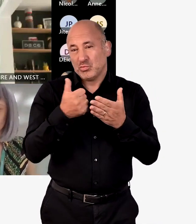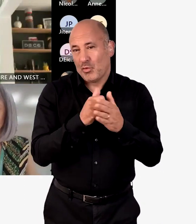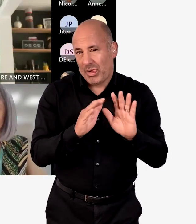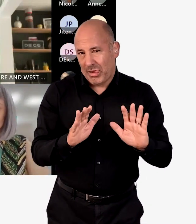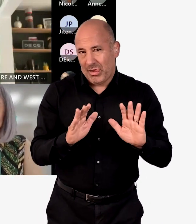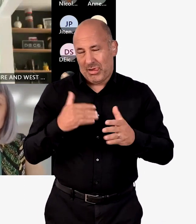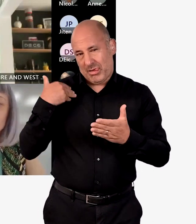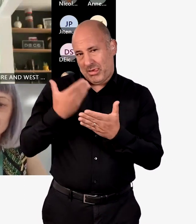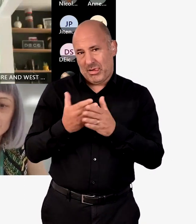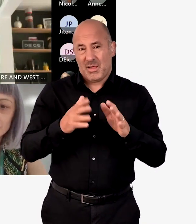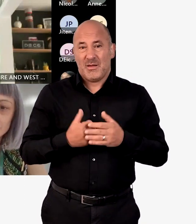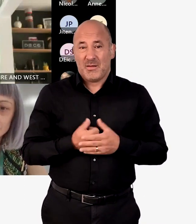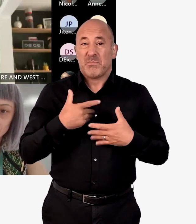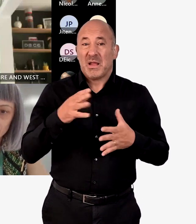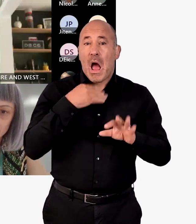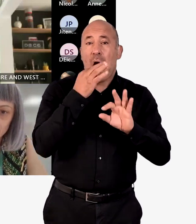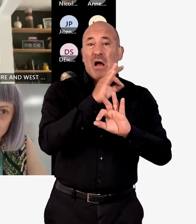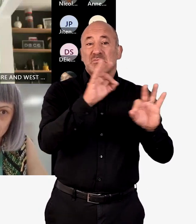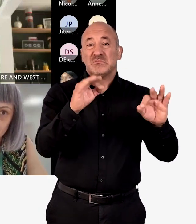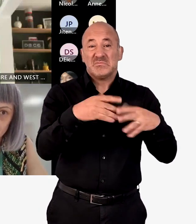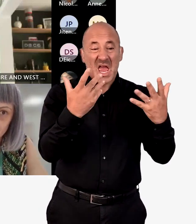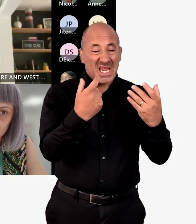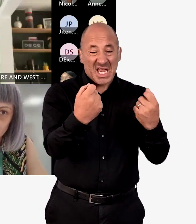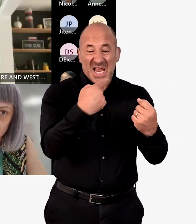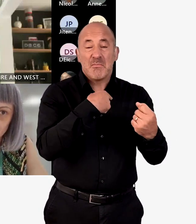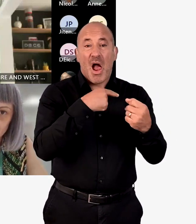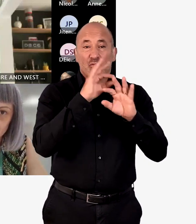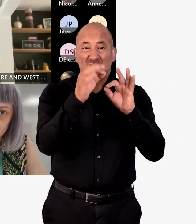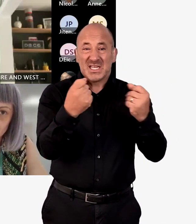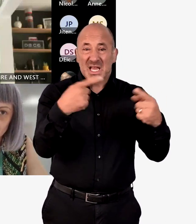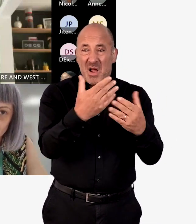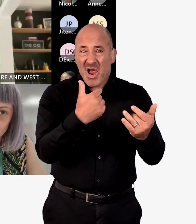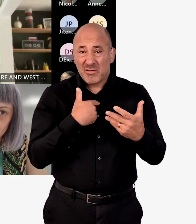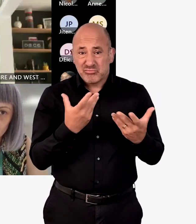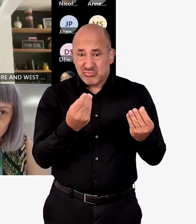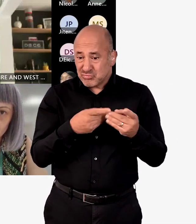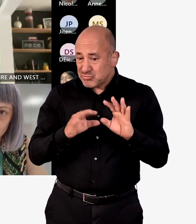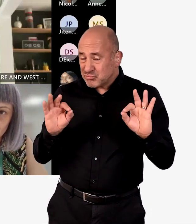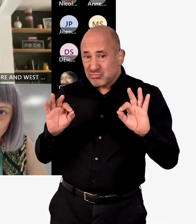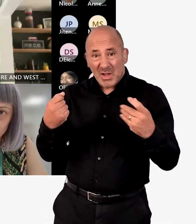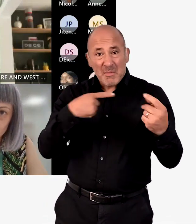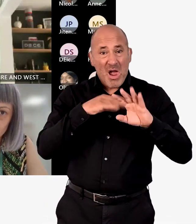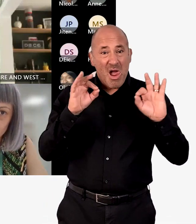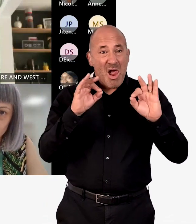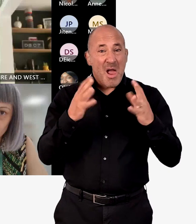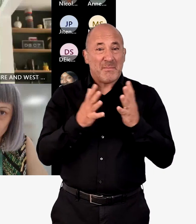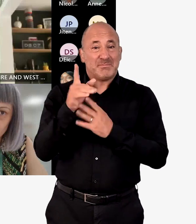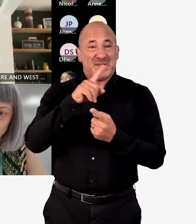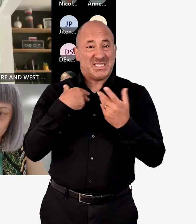now go to questions from the public. We did invite them to submit any questions by email. We haven't